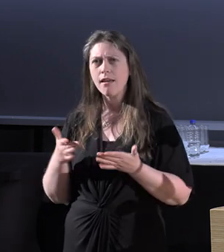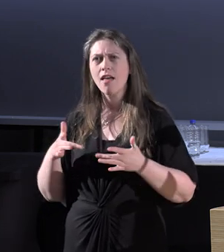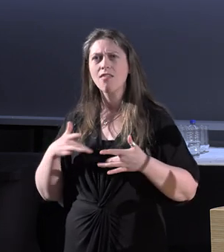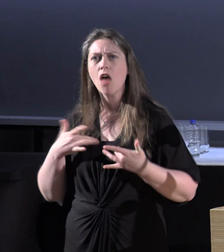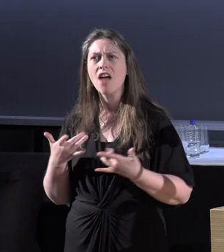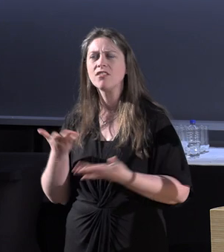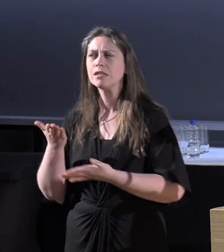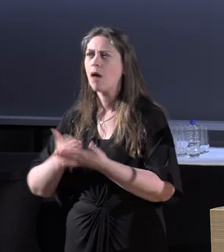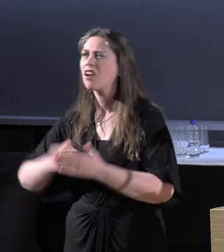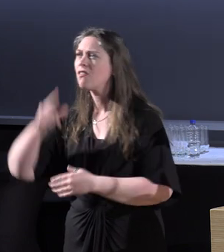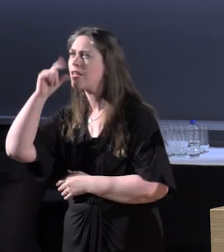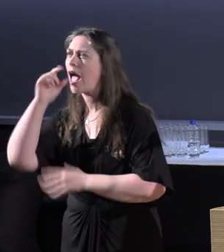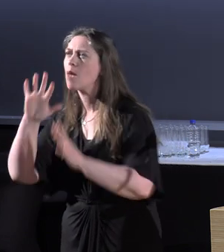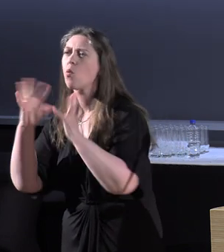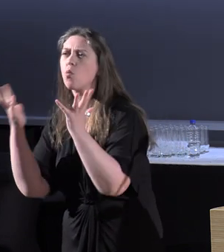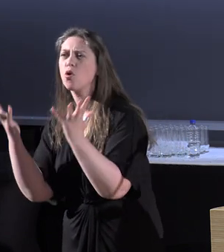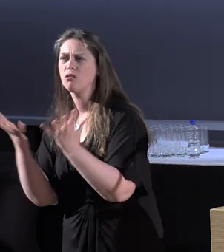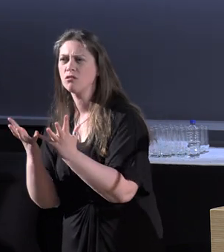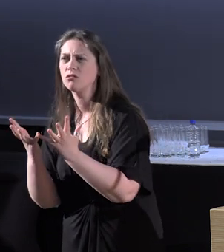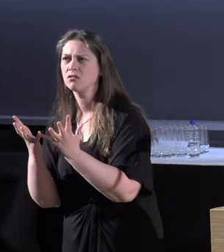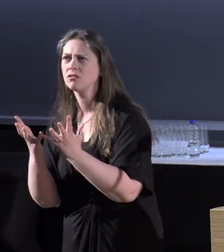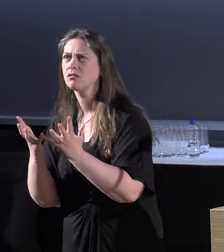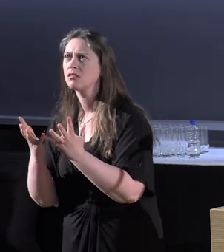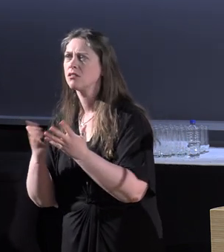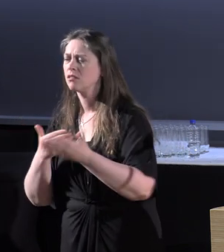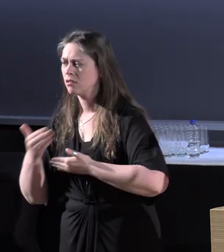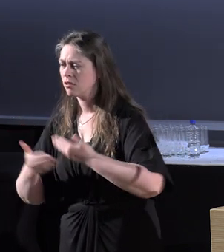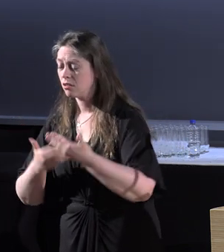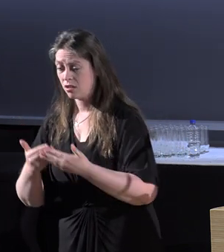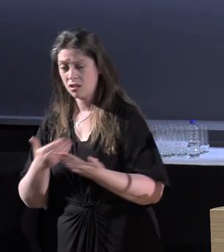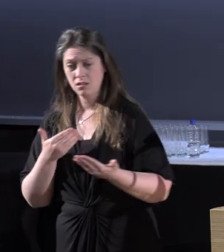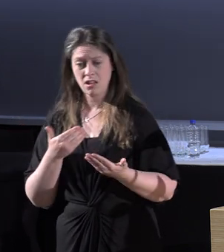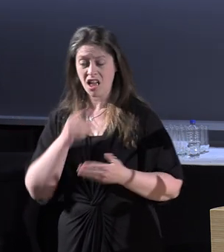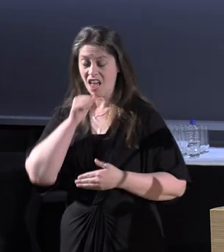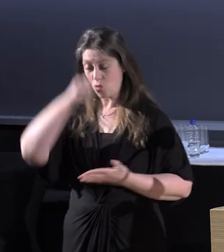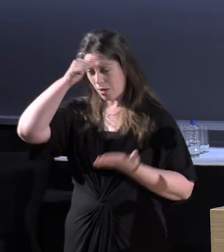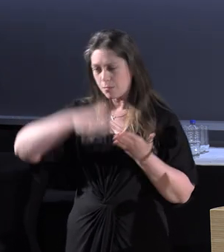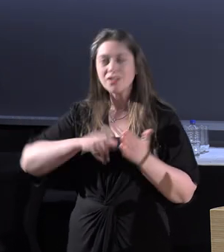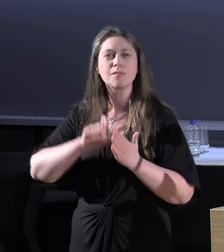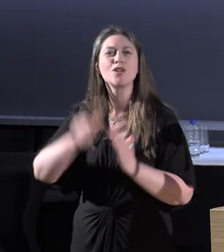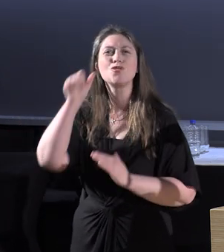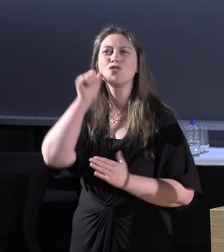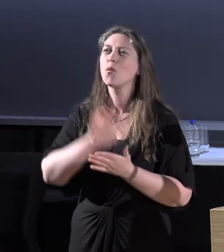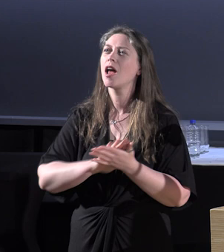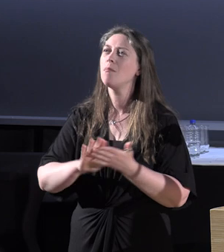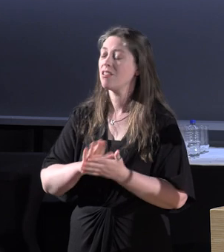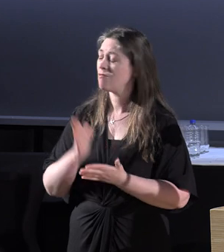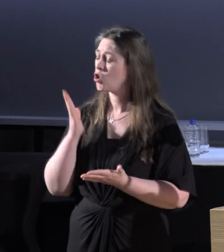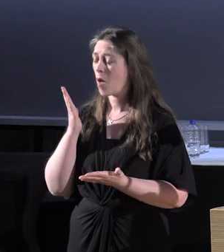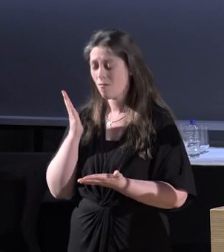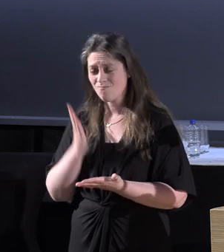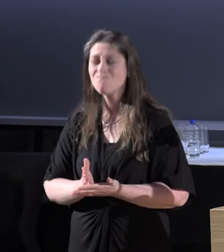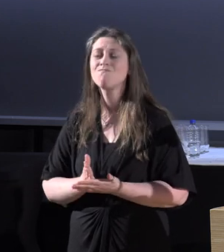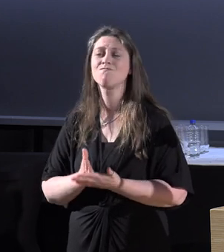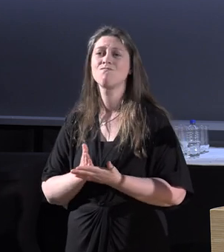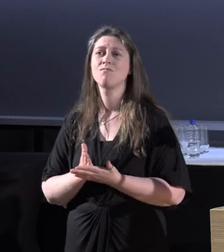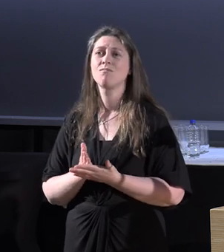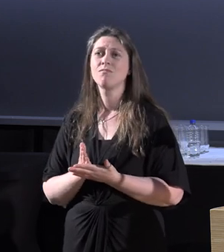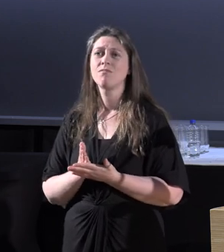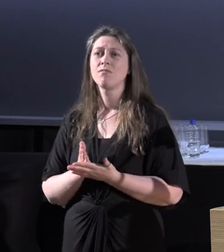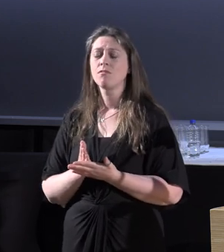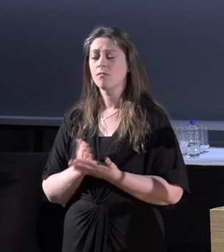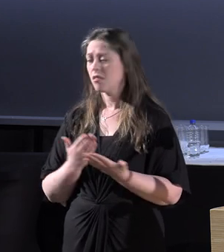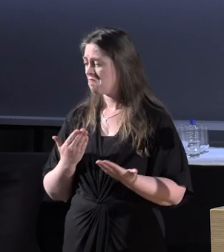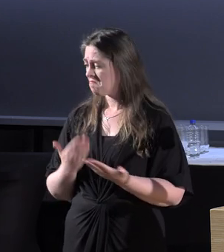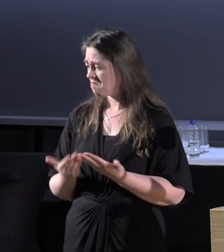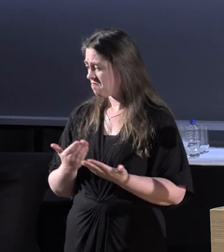able world. For anyone who experiences disability, you know what I mean, and you've got to live that. There's no point in